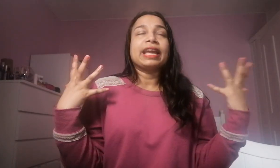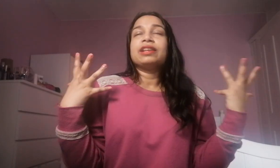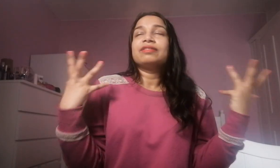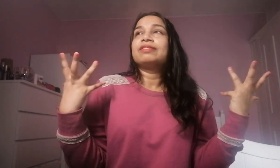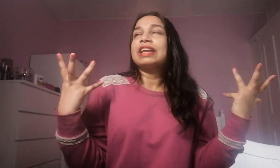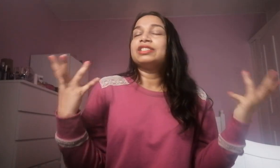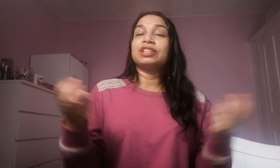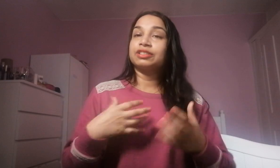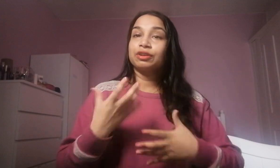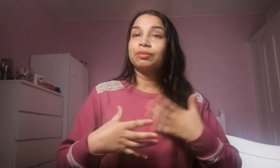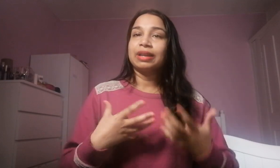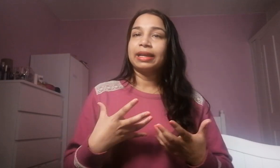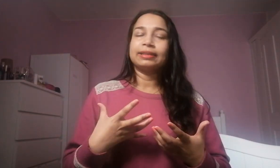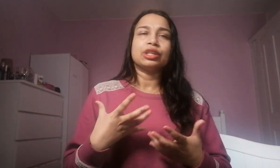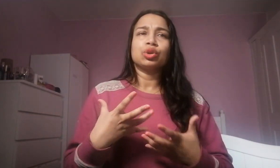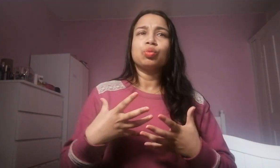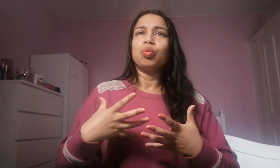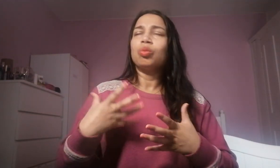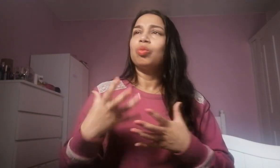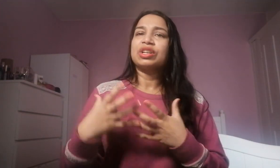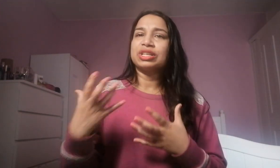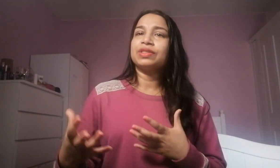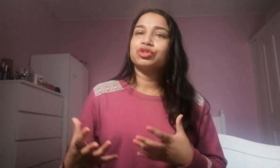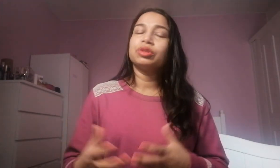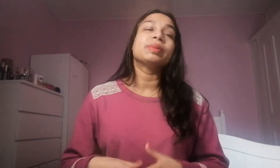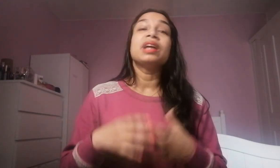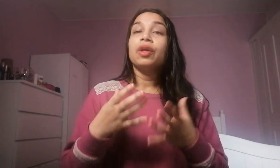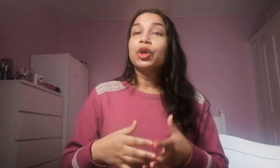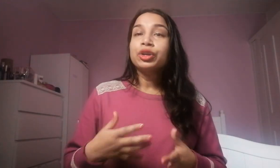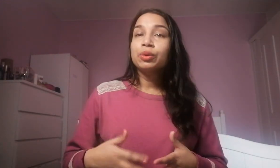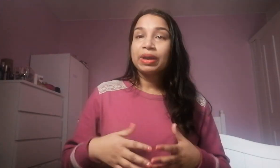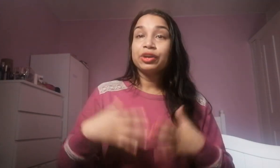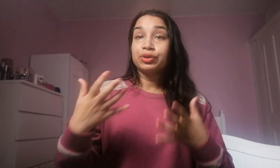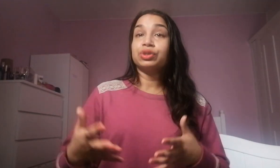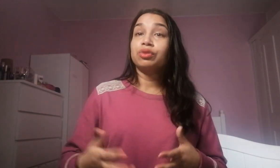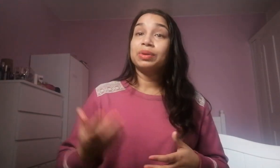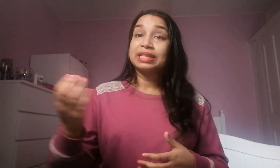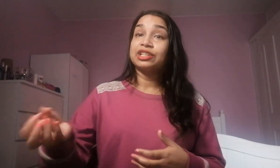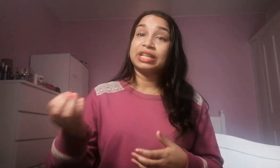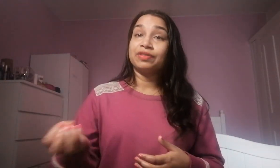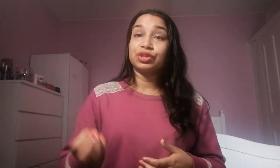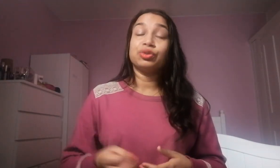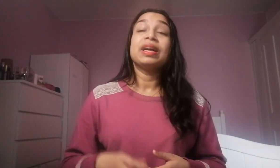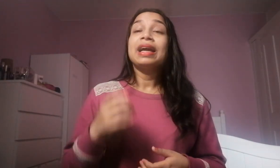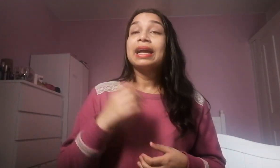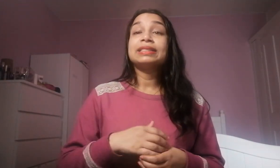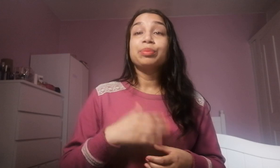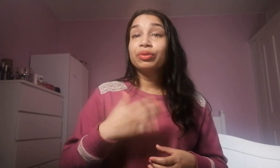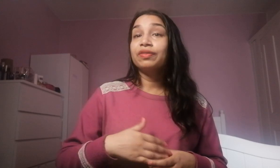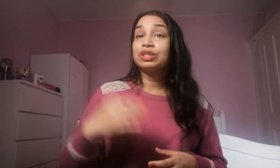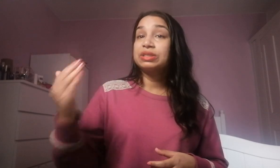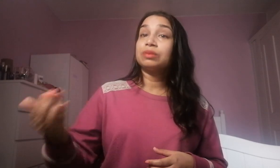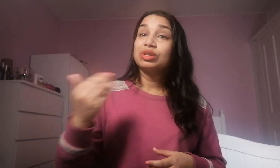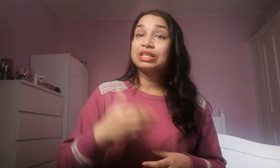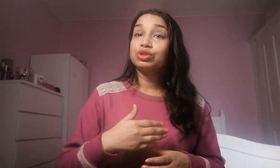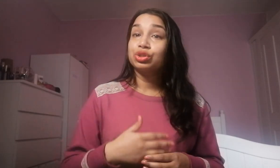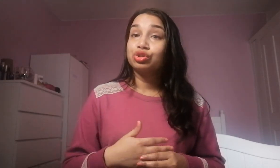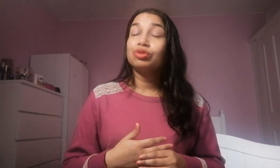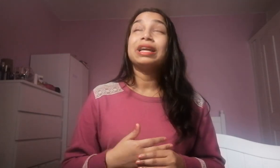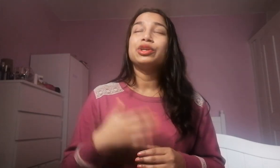can they just feel like they don't want to hear the truth but the only way you're going to grow is actually hearing the truth and it's a privilege when someone tells you the truth and